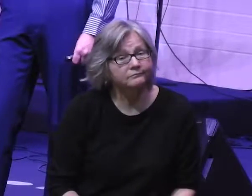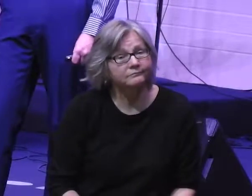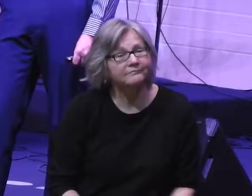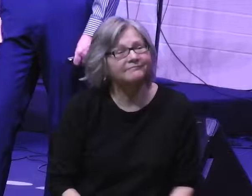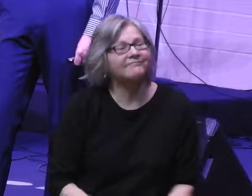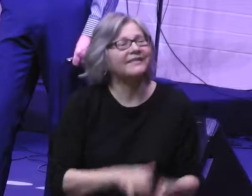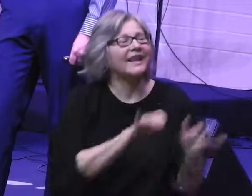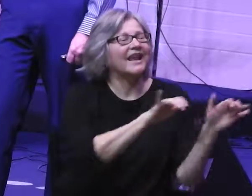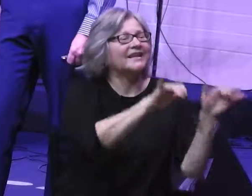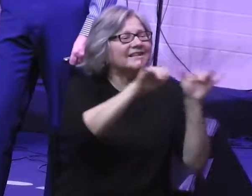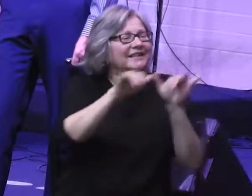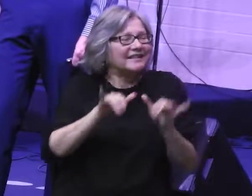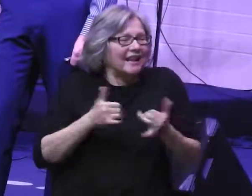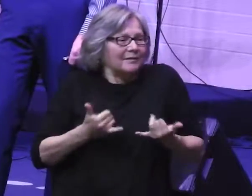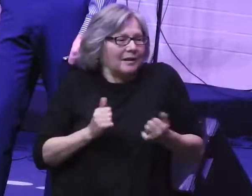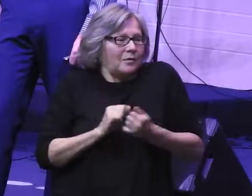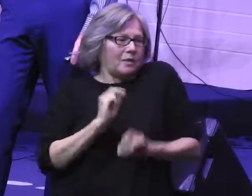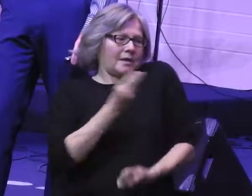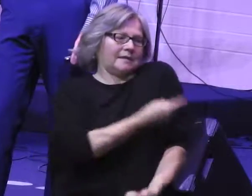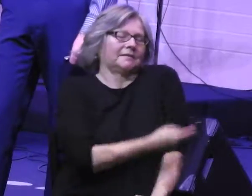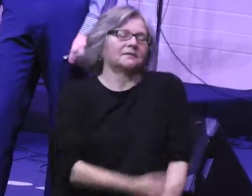And so it is with us.